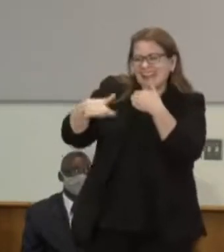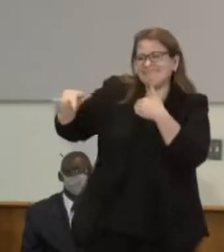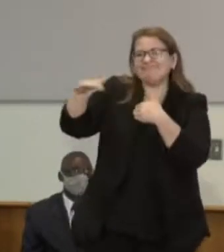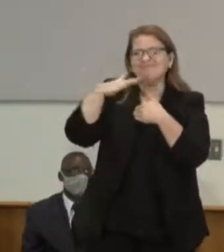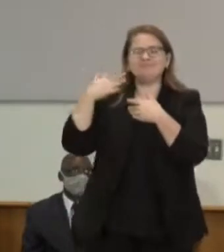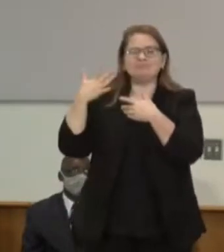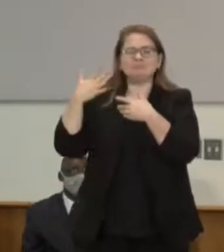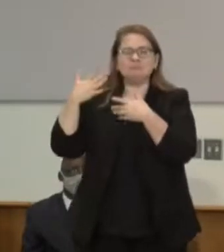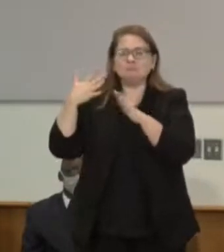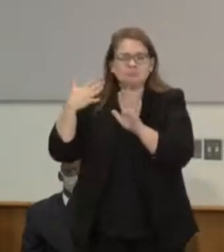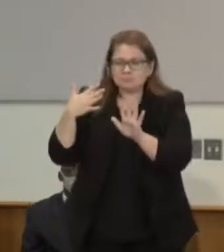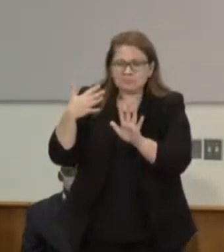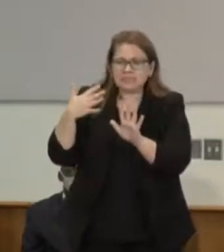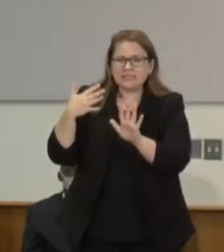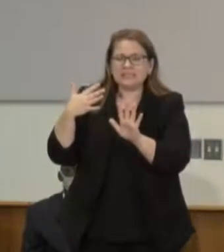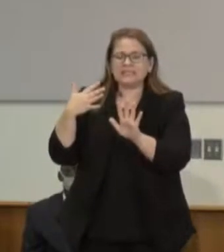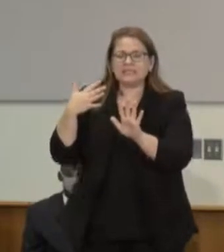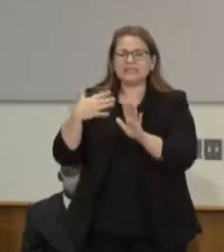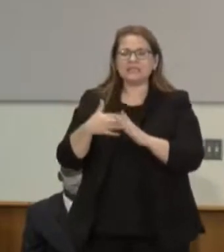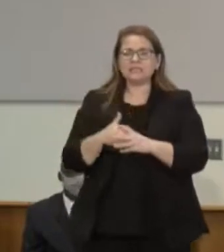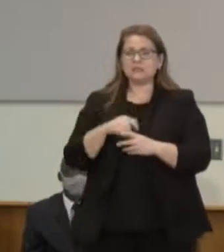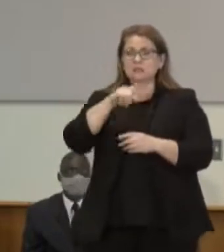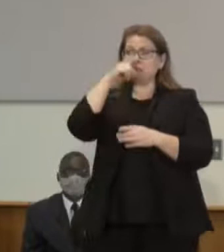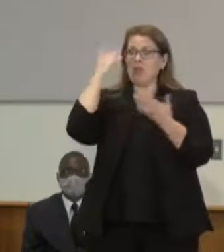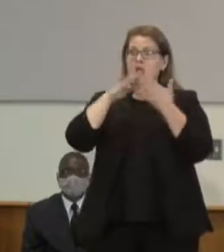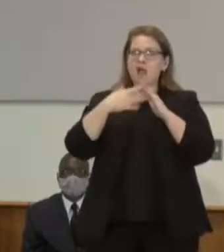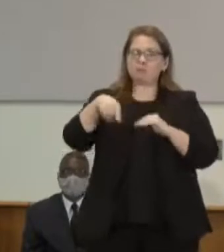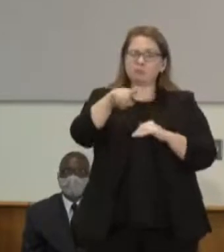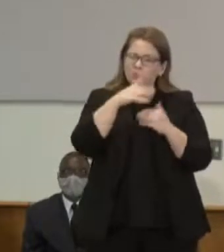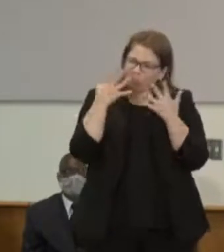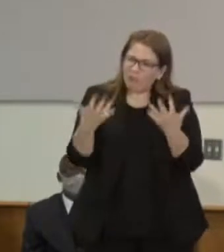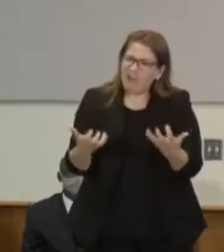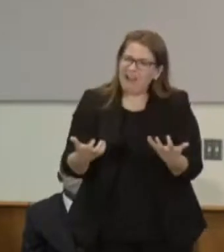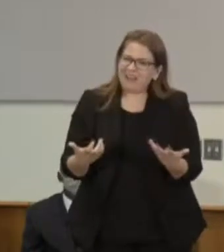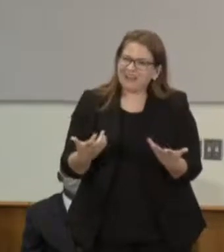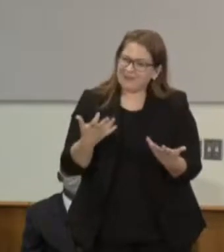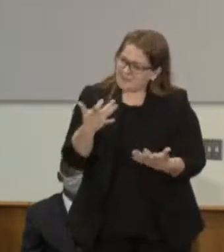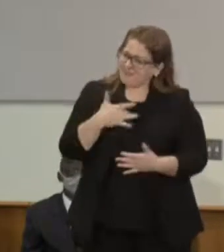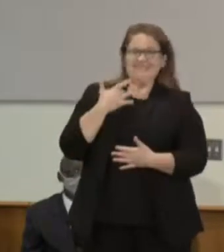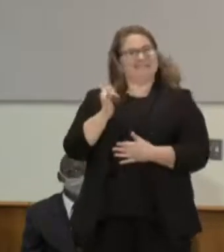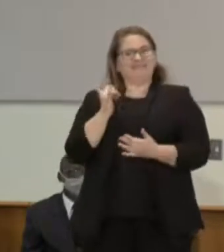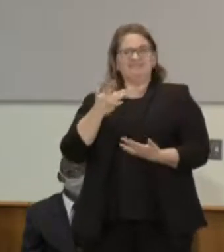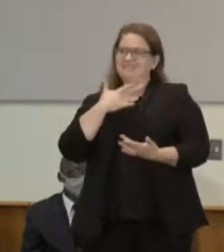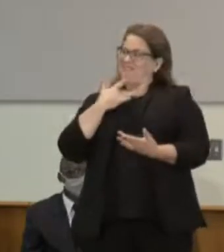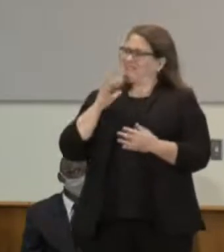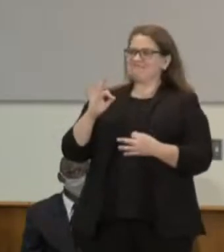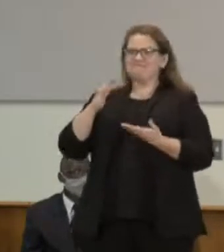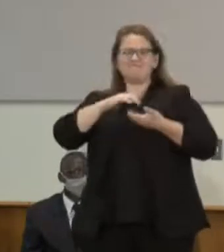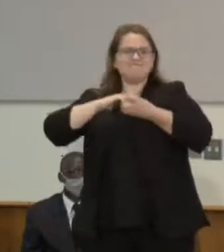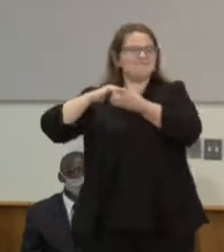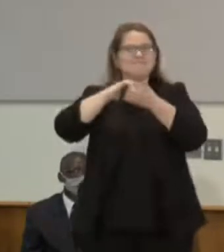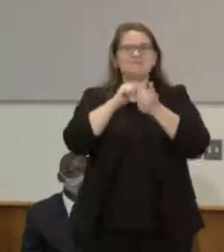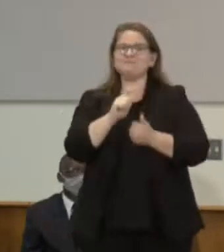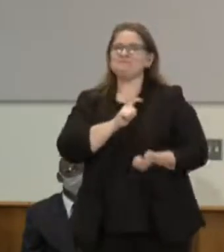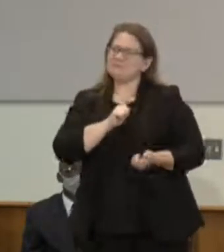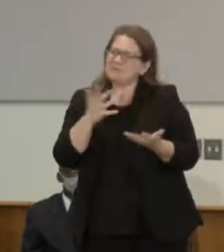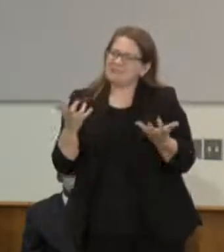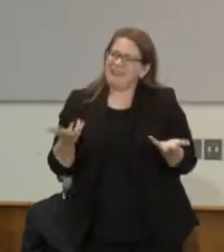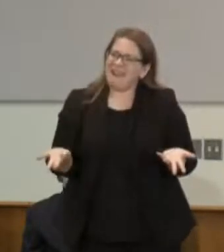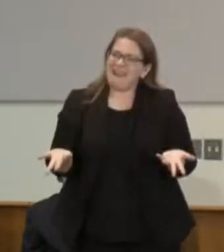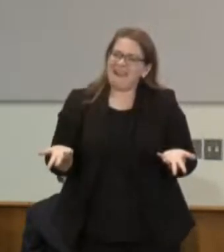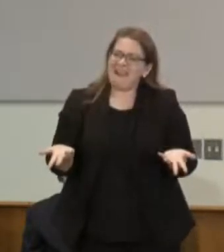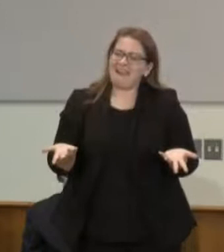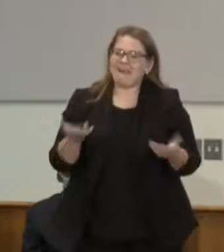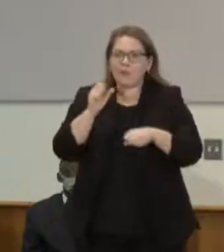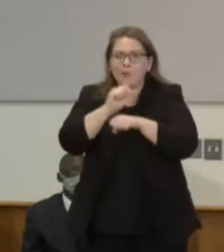that the black community wants to see and feel too. That is something that we need. We need that